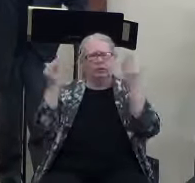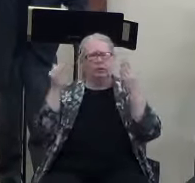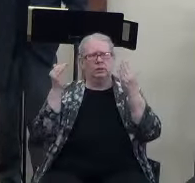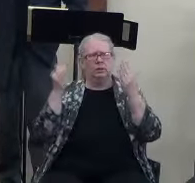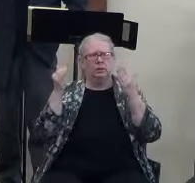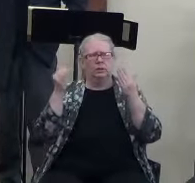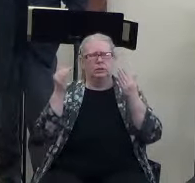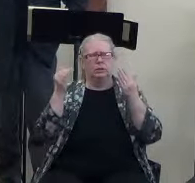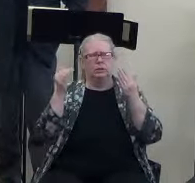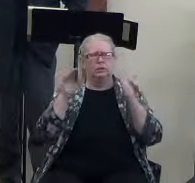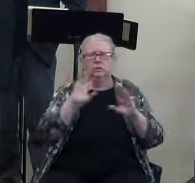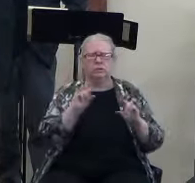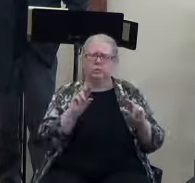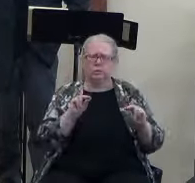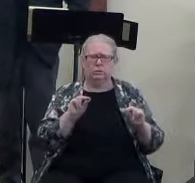Jesus.